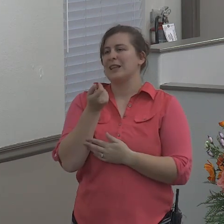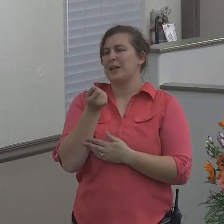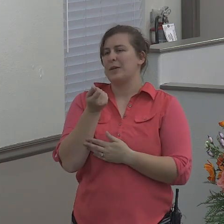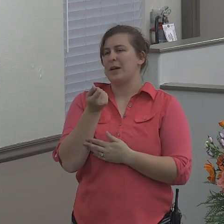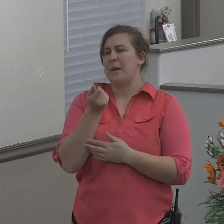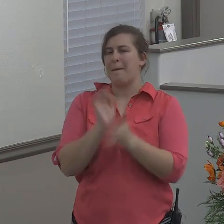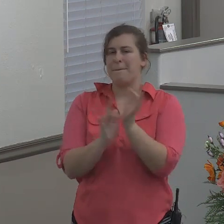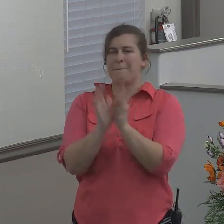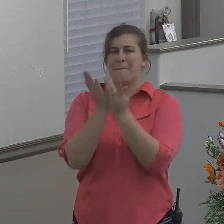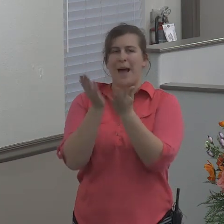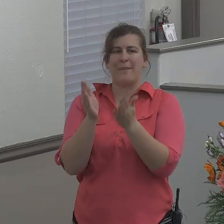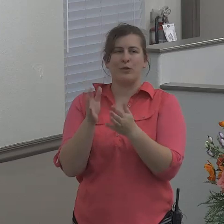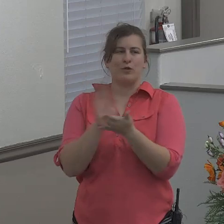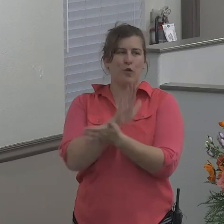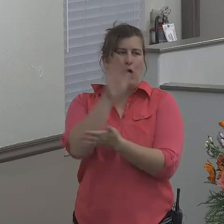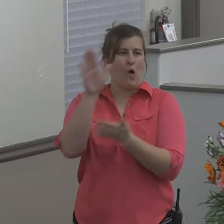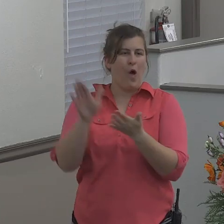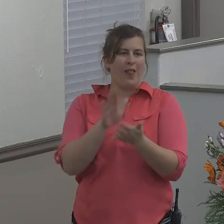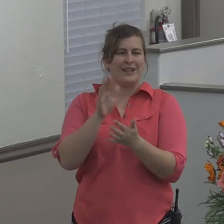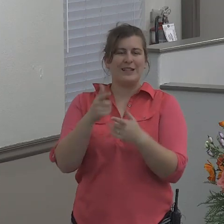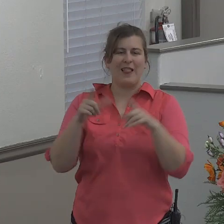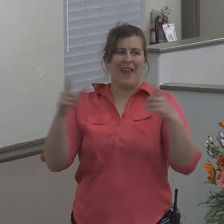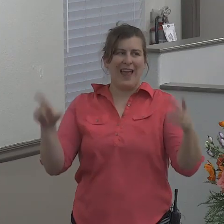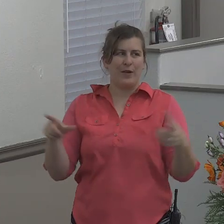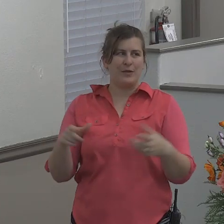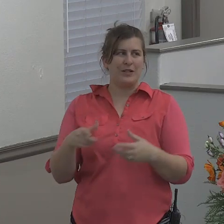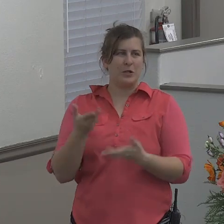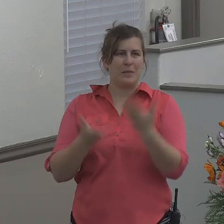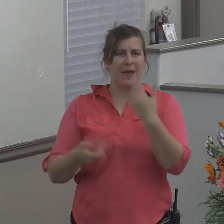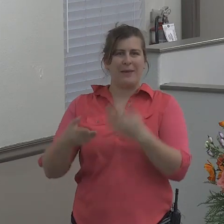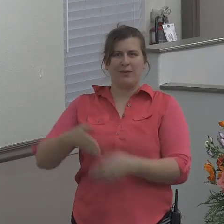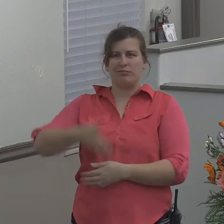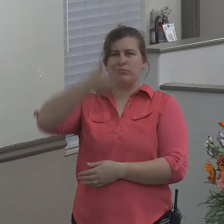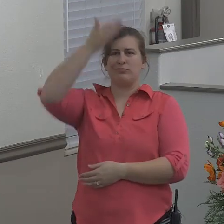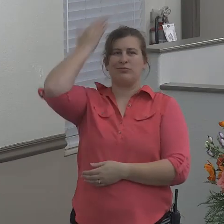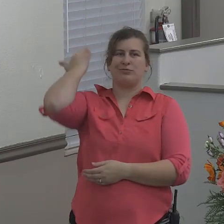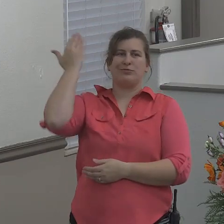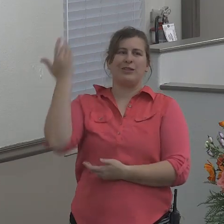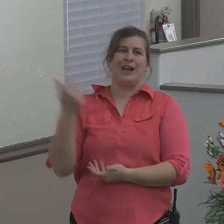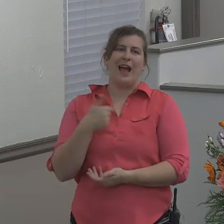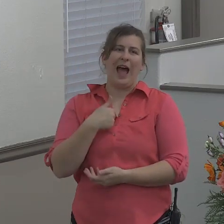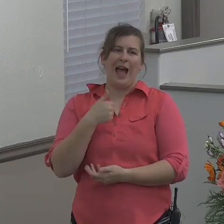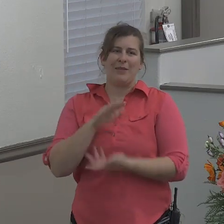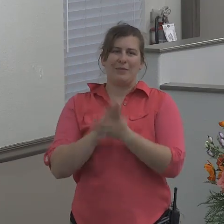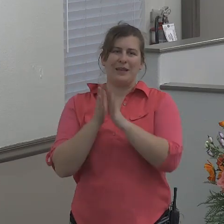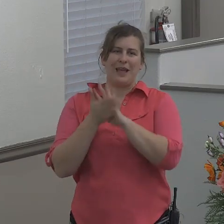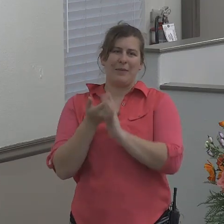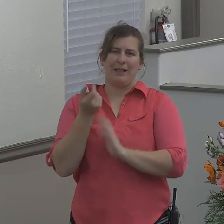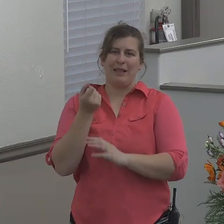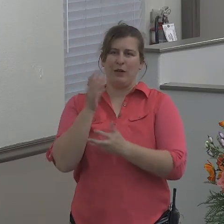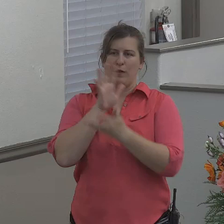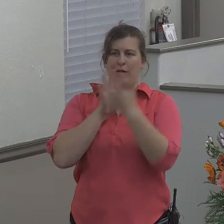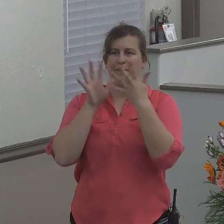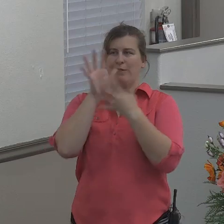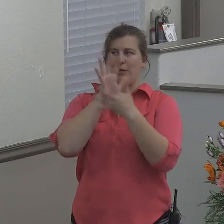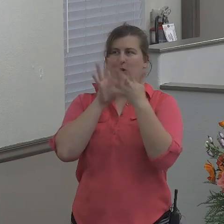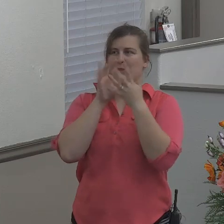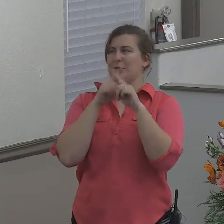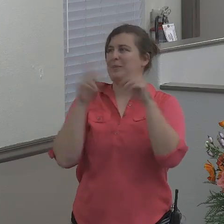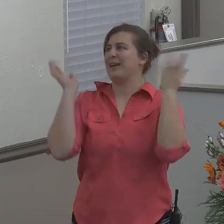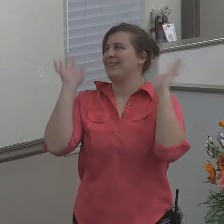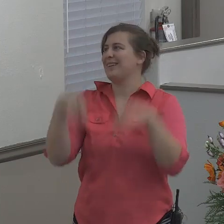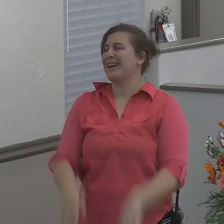language, probably just a little bit over everybody's head. I got a little confused when I started looking into it. So